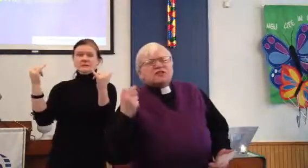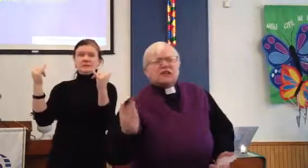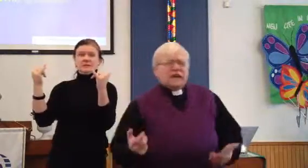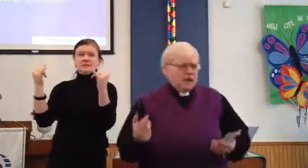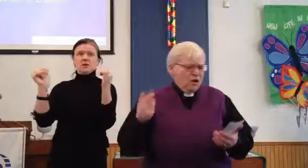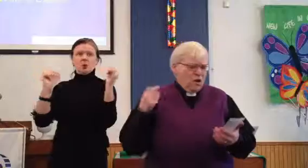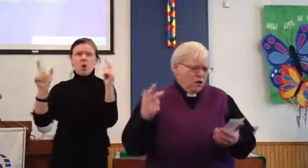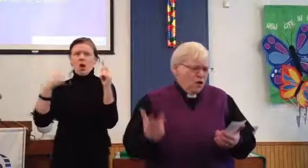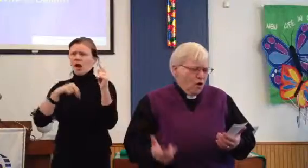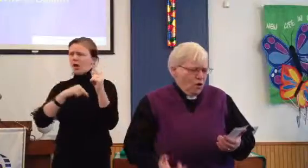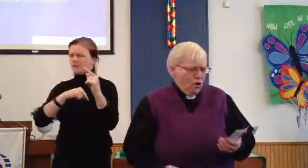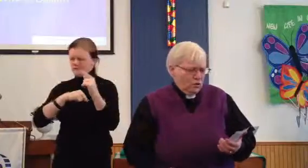seeking our call.